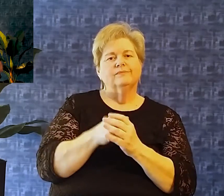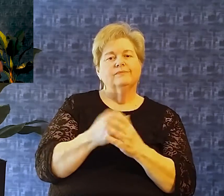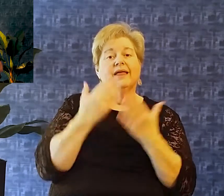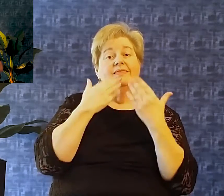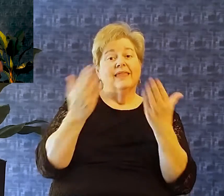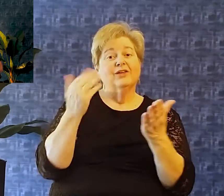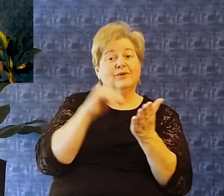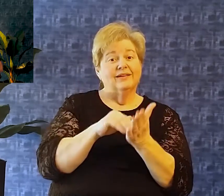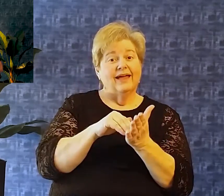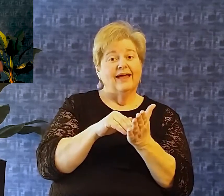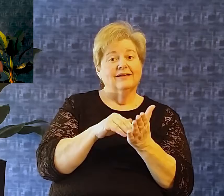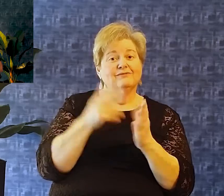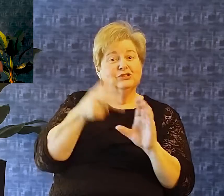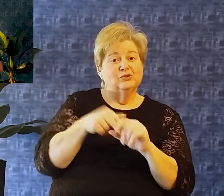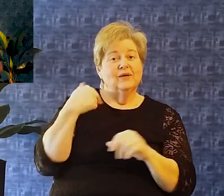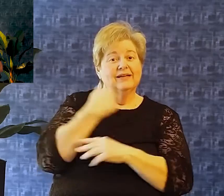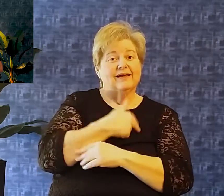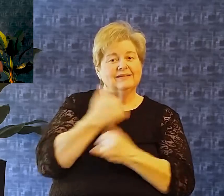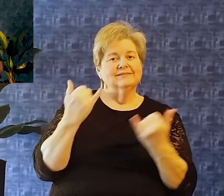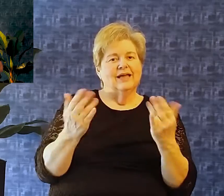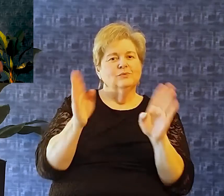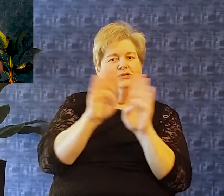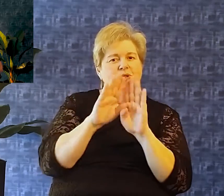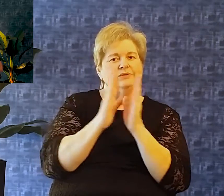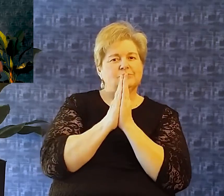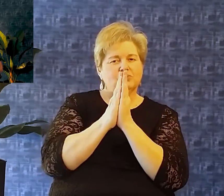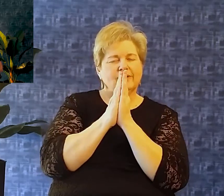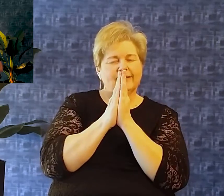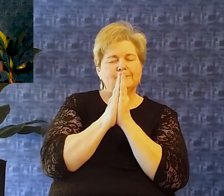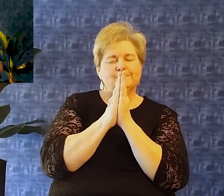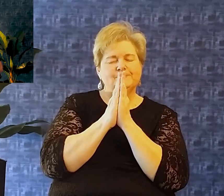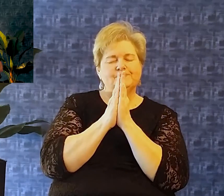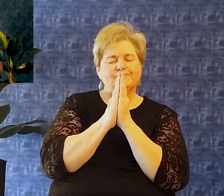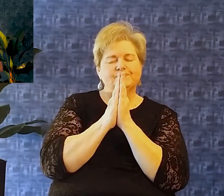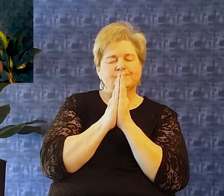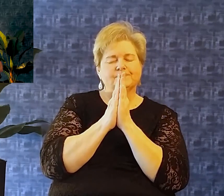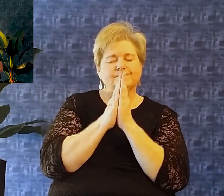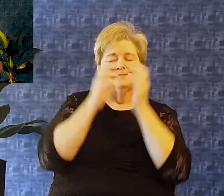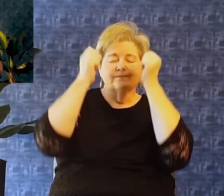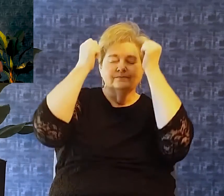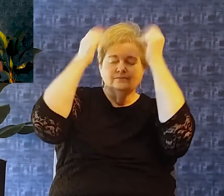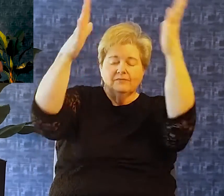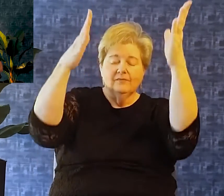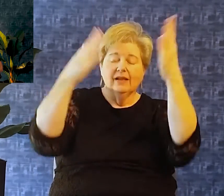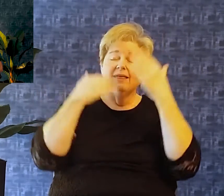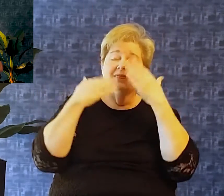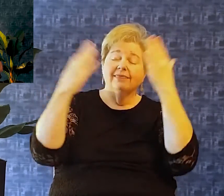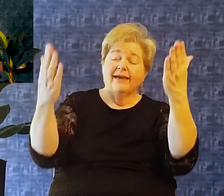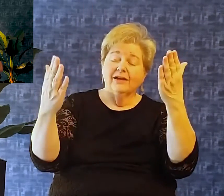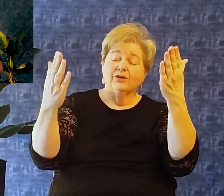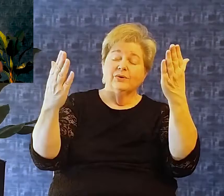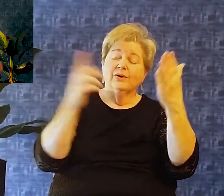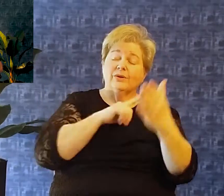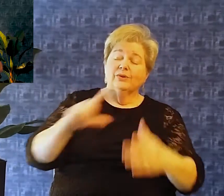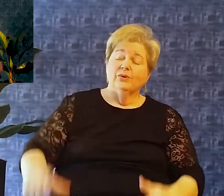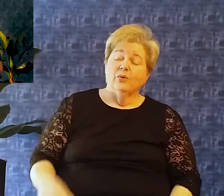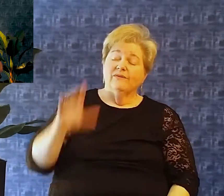for you Thank you again For joining us And so let's close today Our time together With a word of prayer Father we thank you